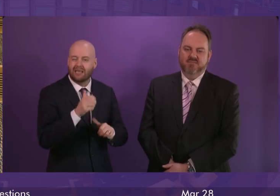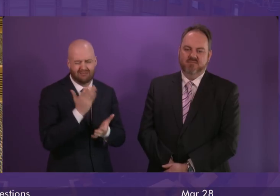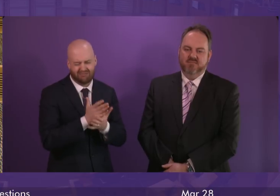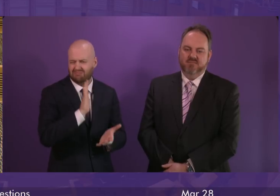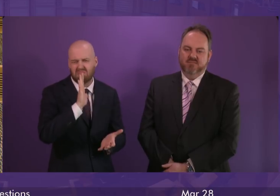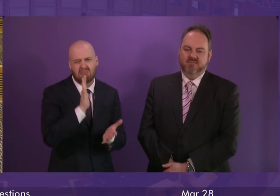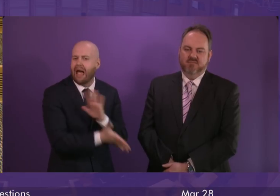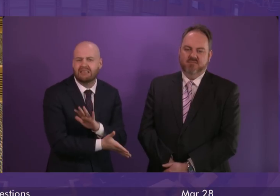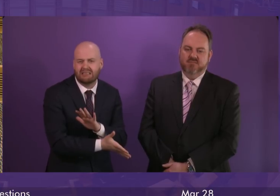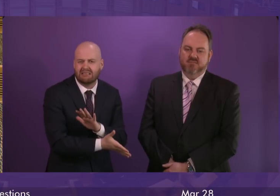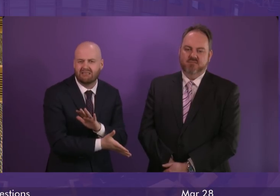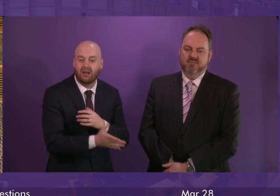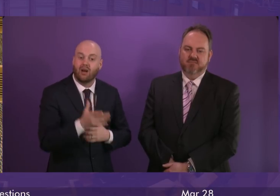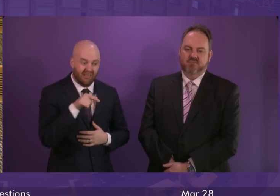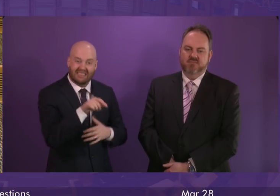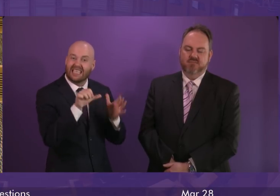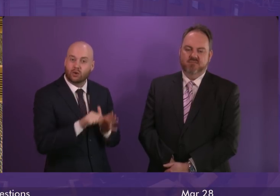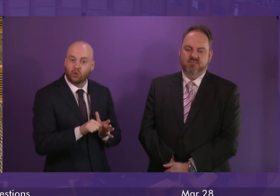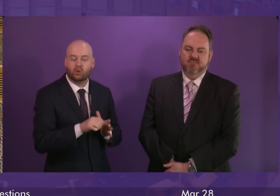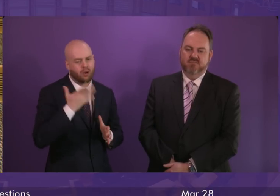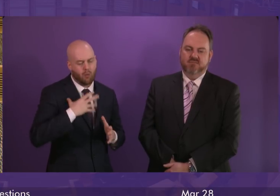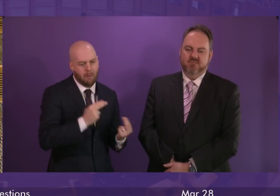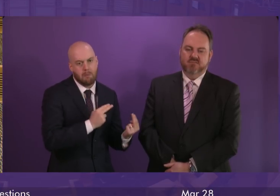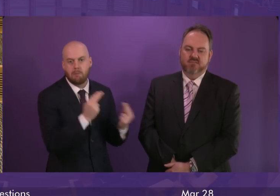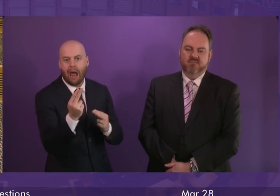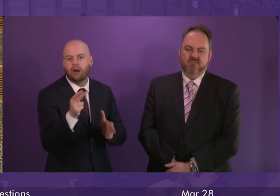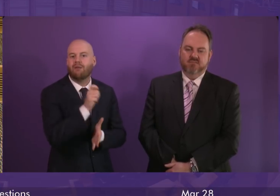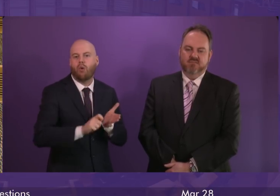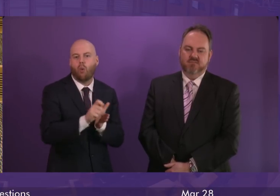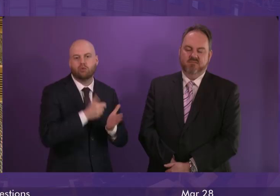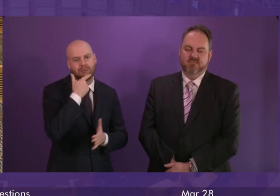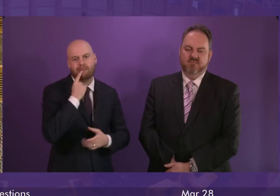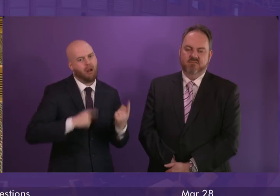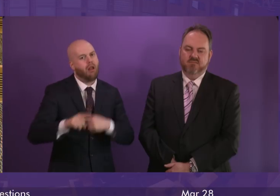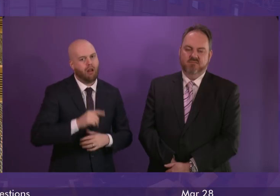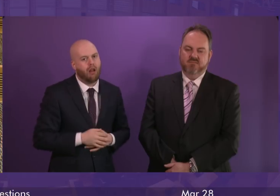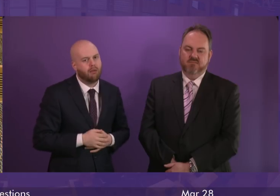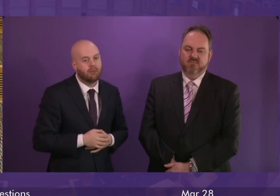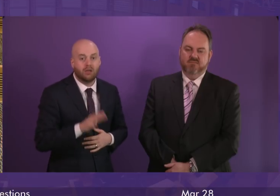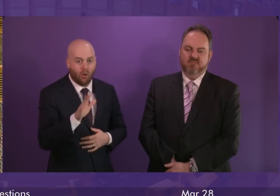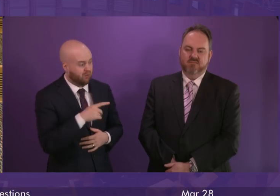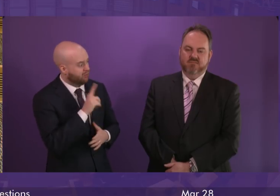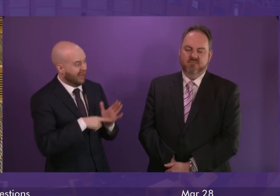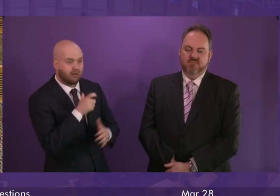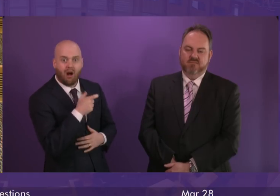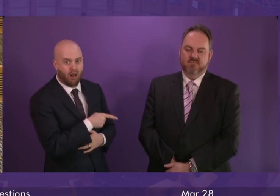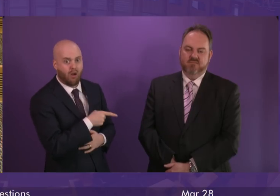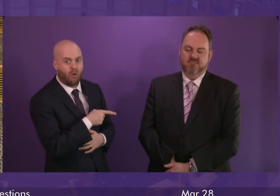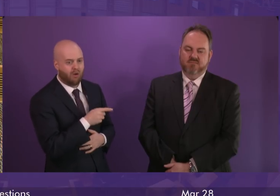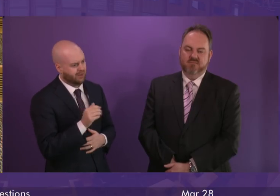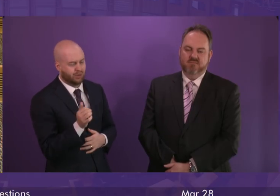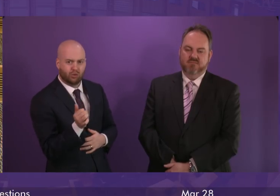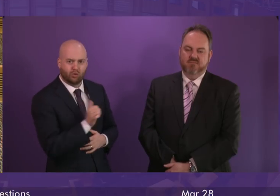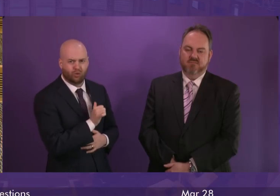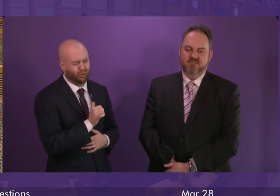mess and put this issue back to the people. So, belatedly, can Jackson Carlow find it within himself to